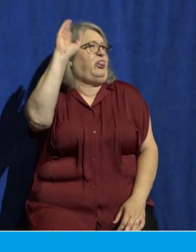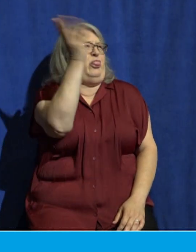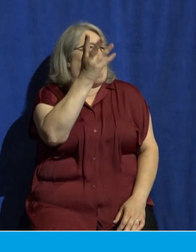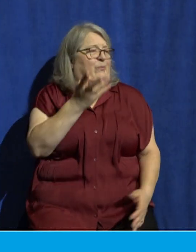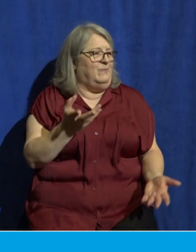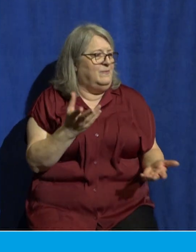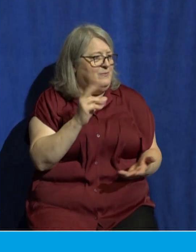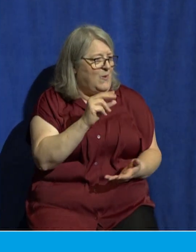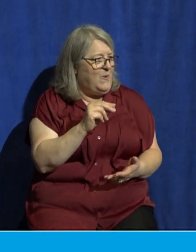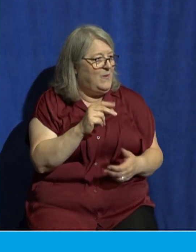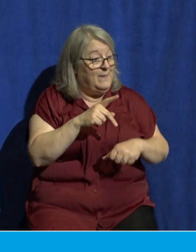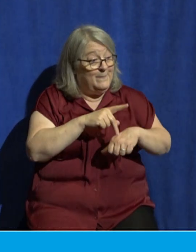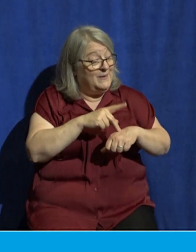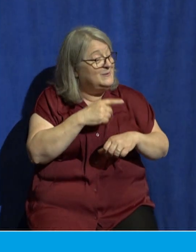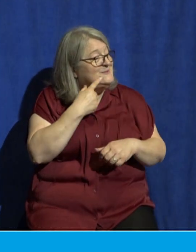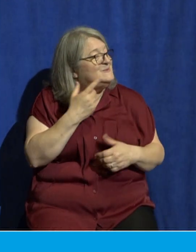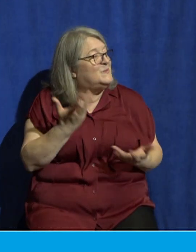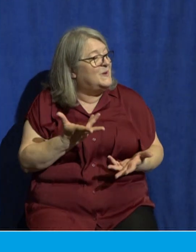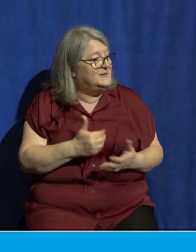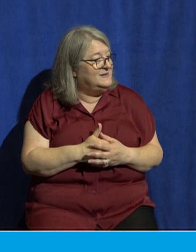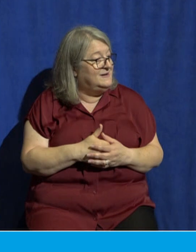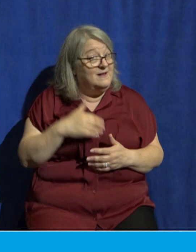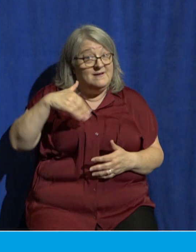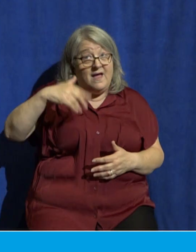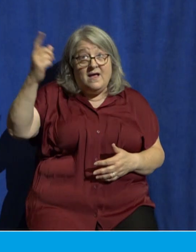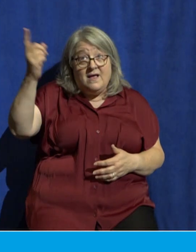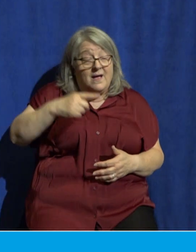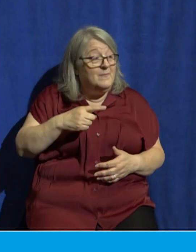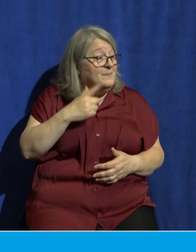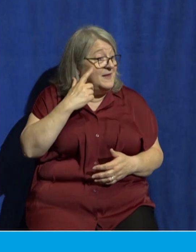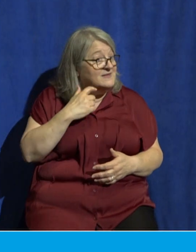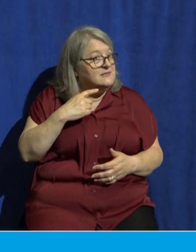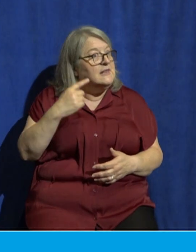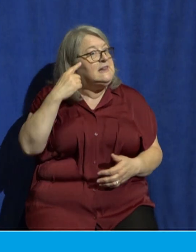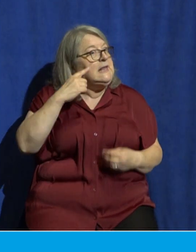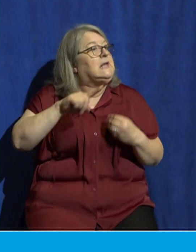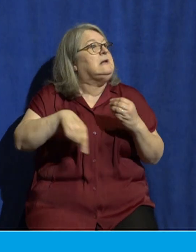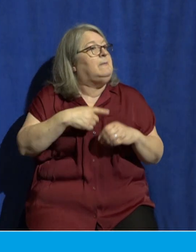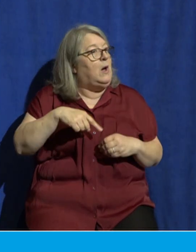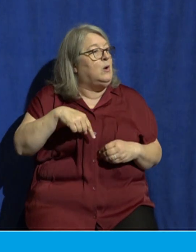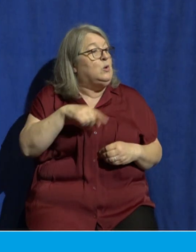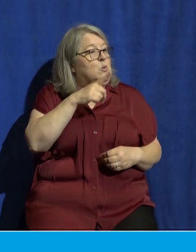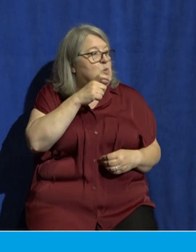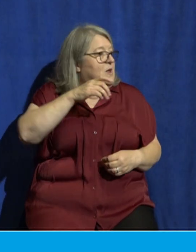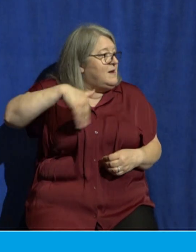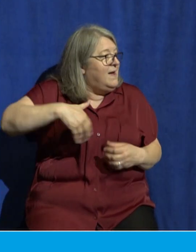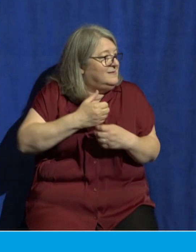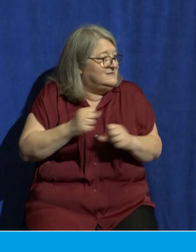reason he has not come yet is because he has you in mind and he has given you an opportunity to repent